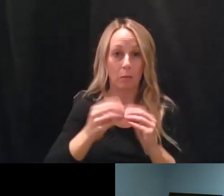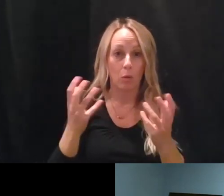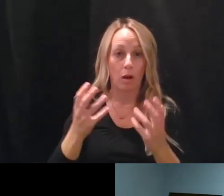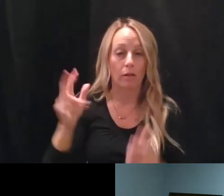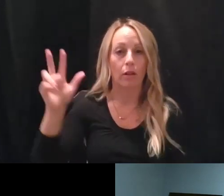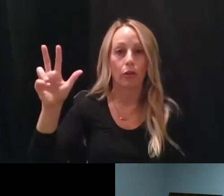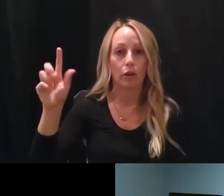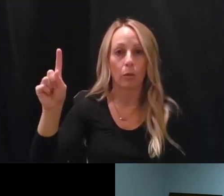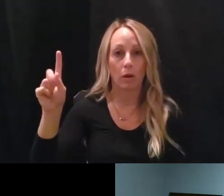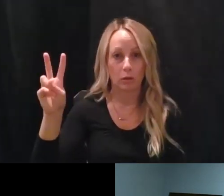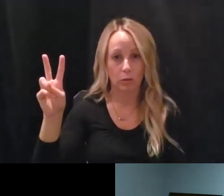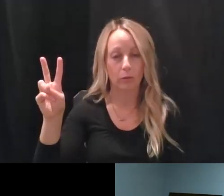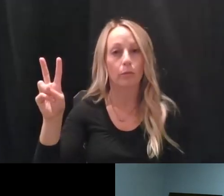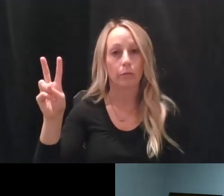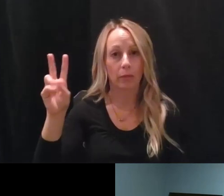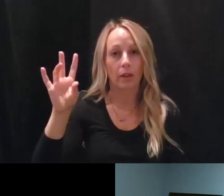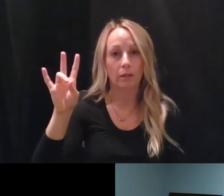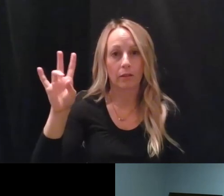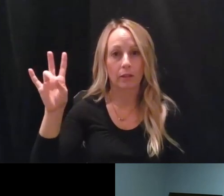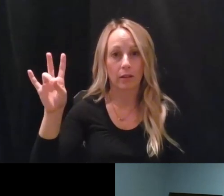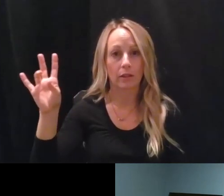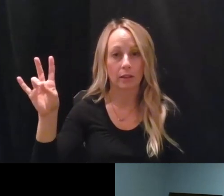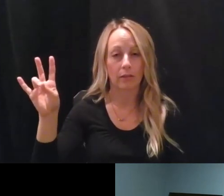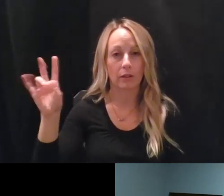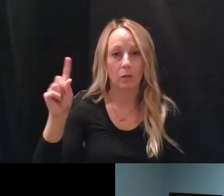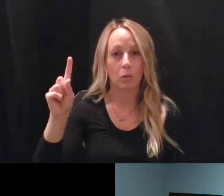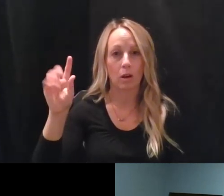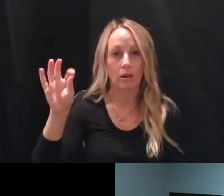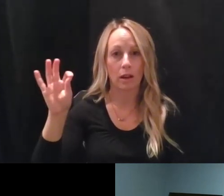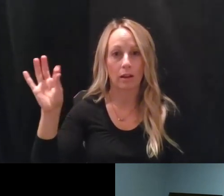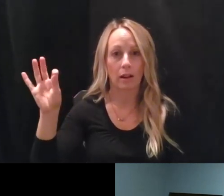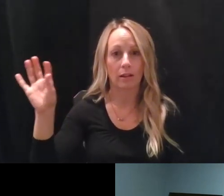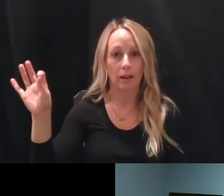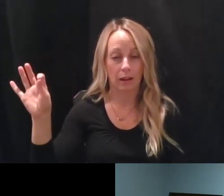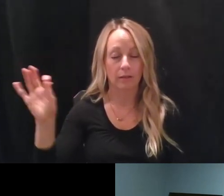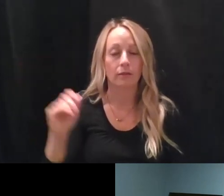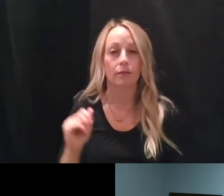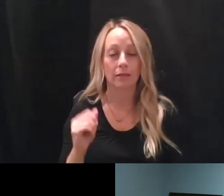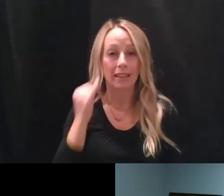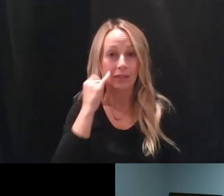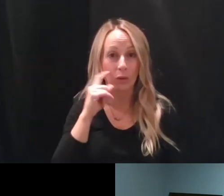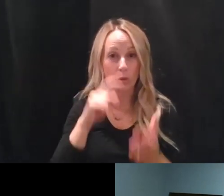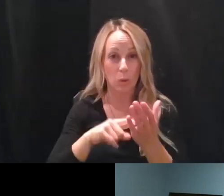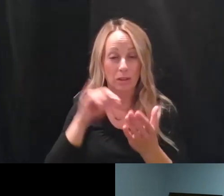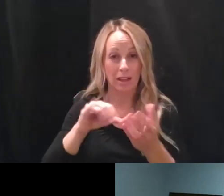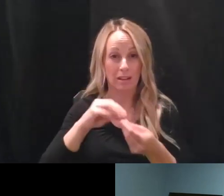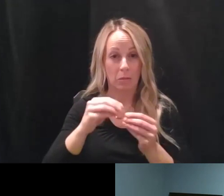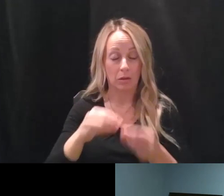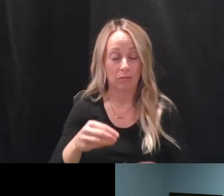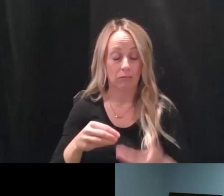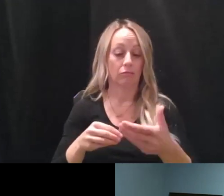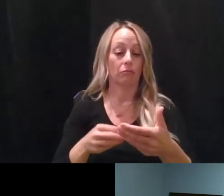-777-1999. So if you see that number on your phone,